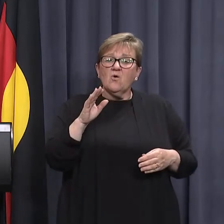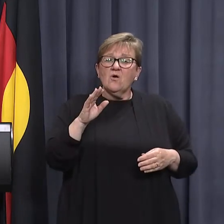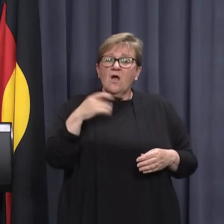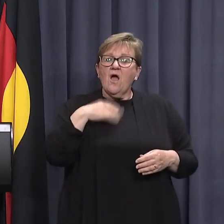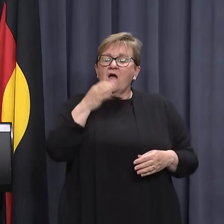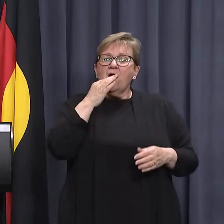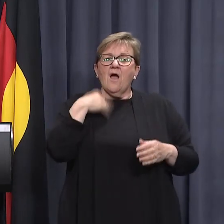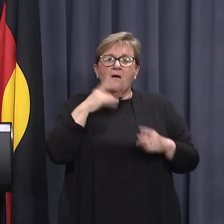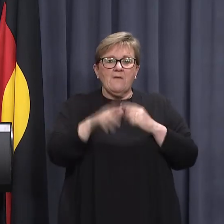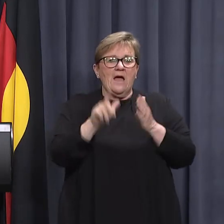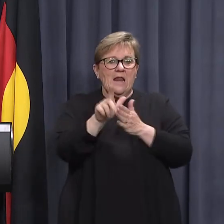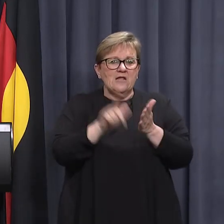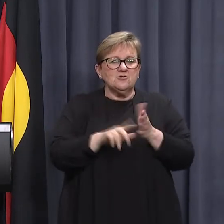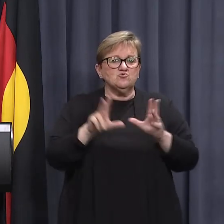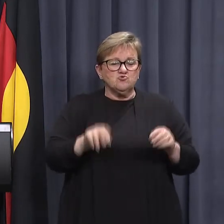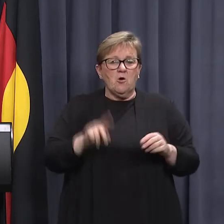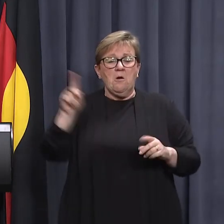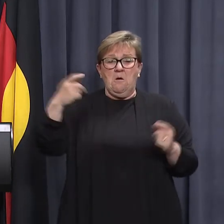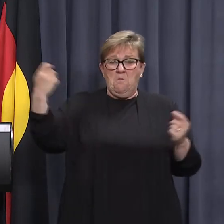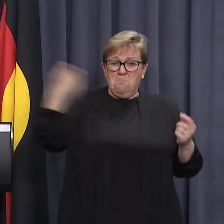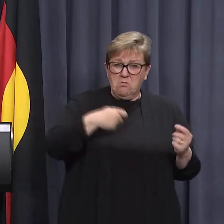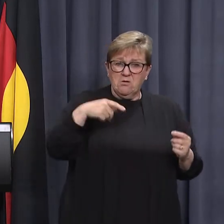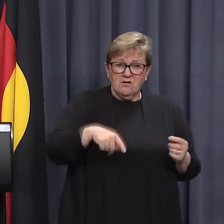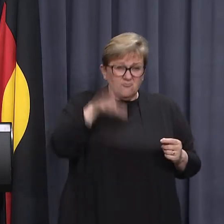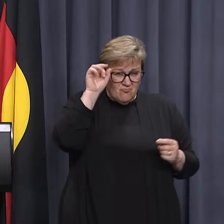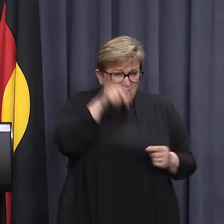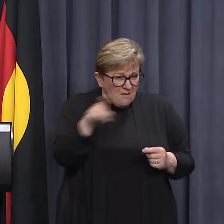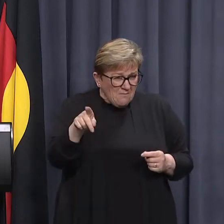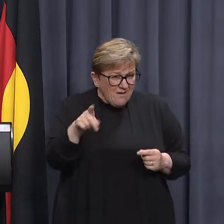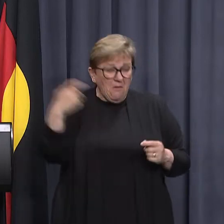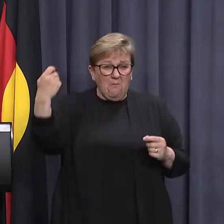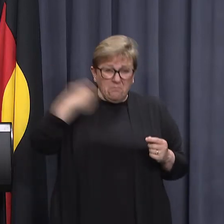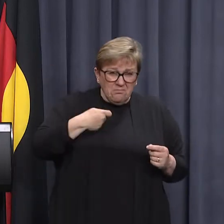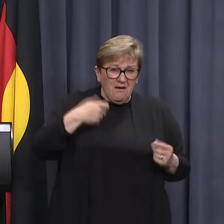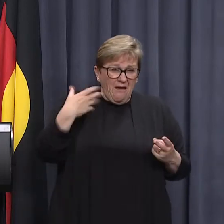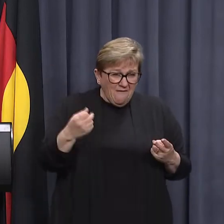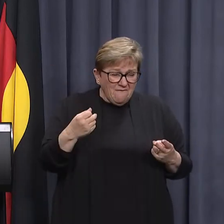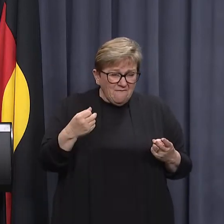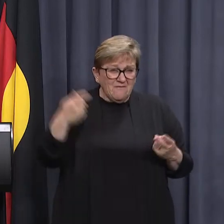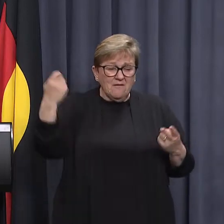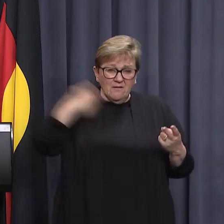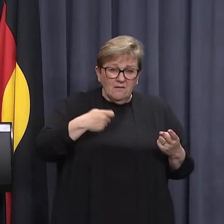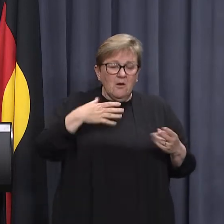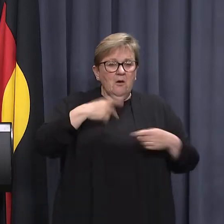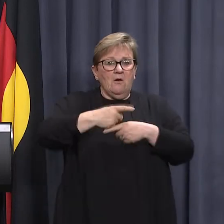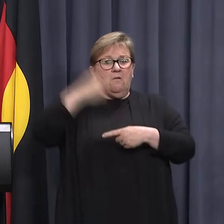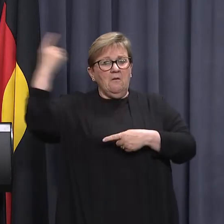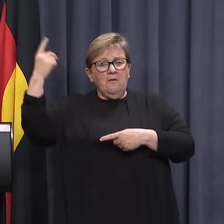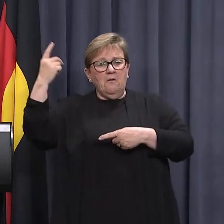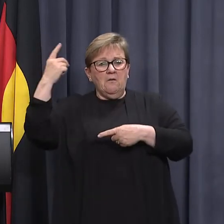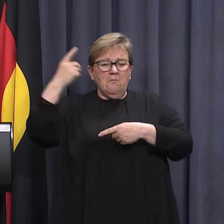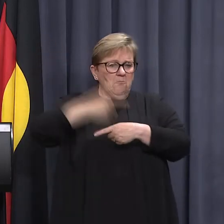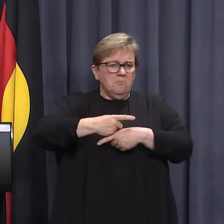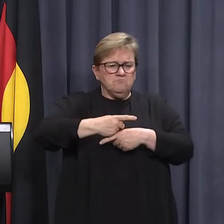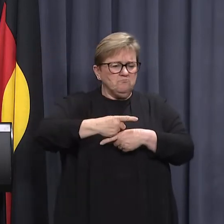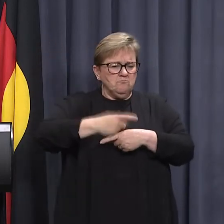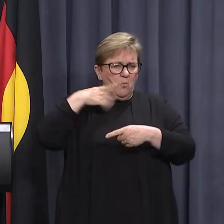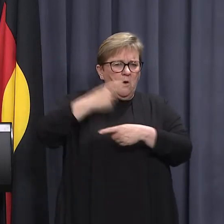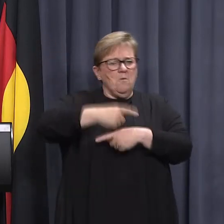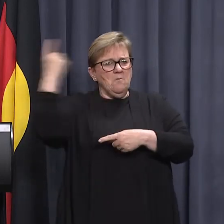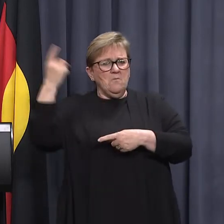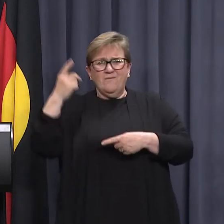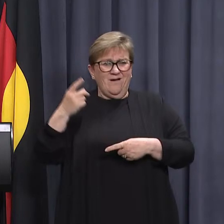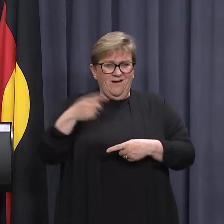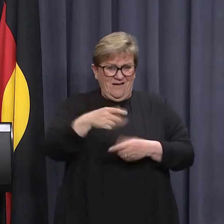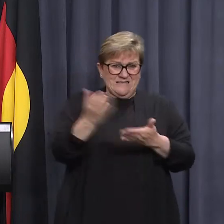legislation to stop him and he took legal action against us. You might recall he brought legal action to bring down the borders that saved hundreds, if not